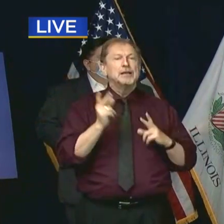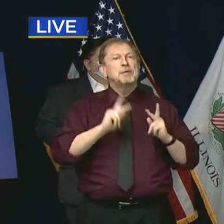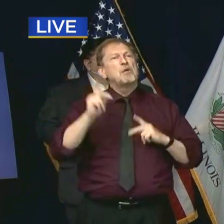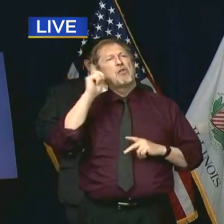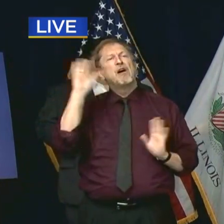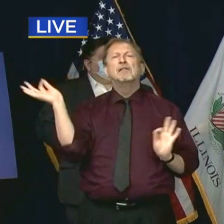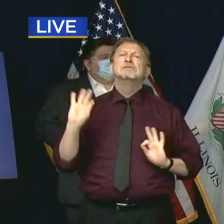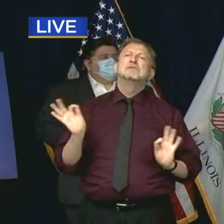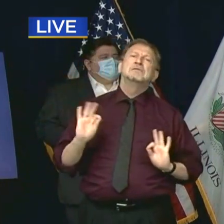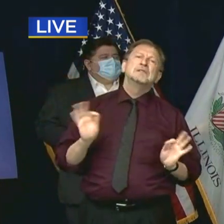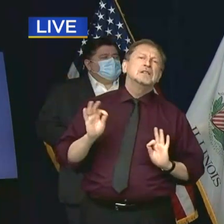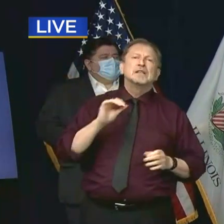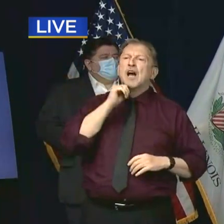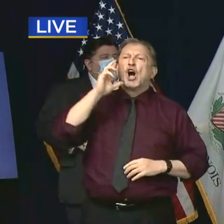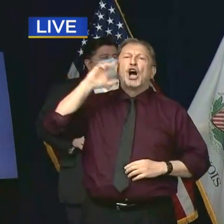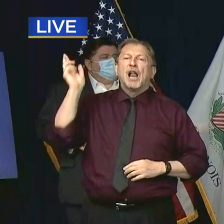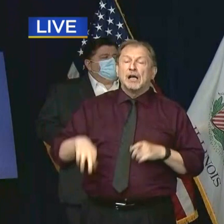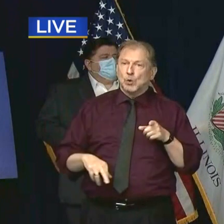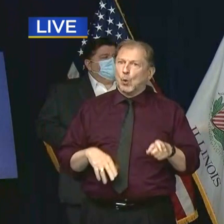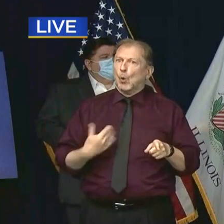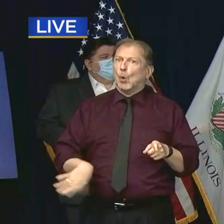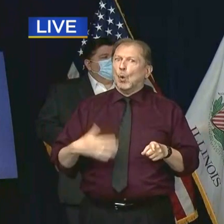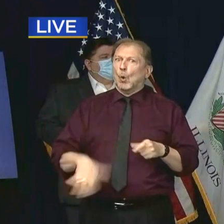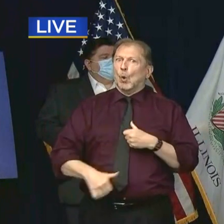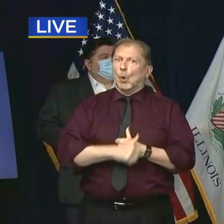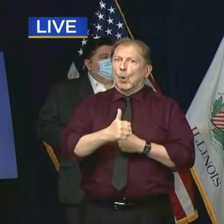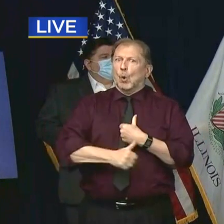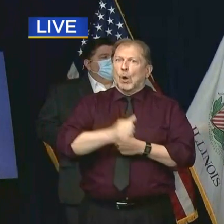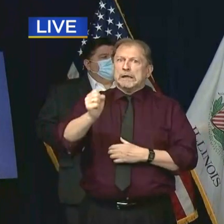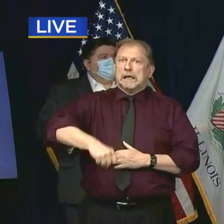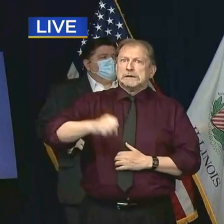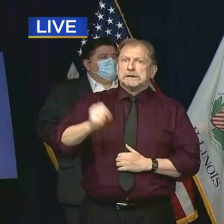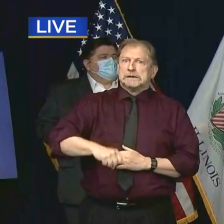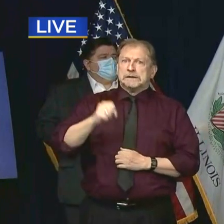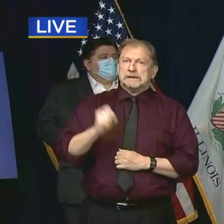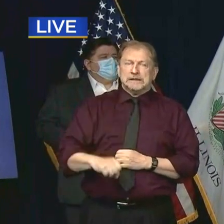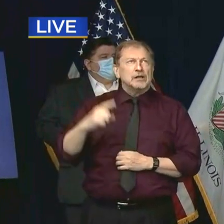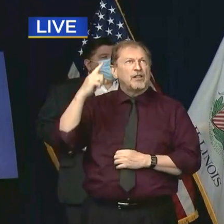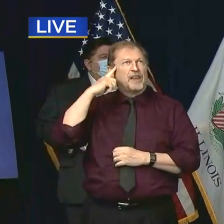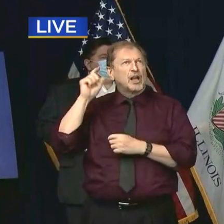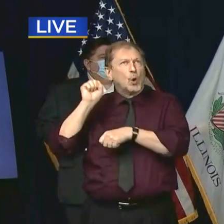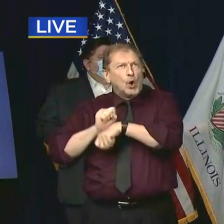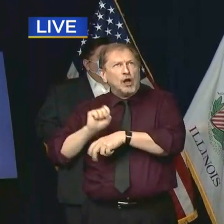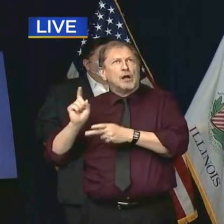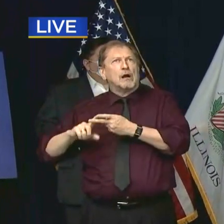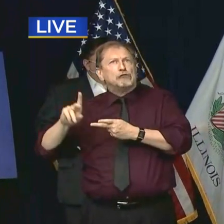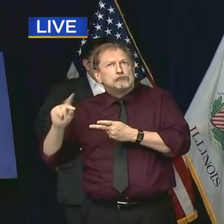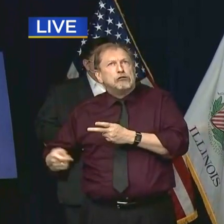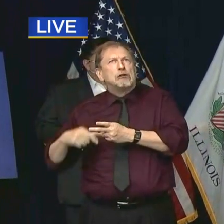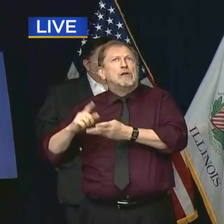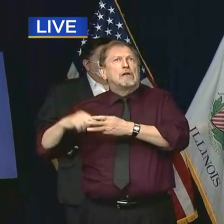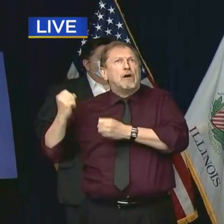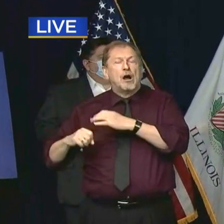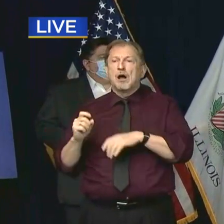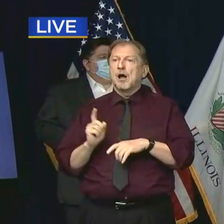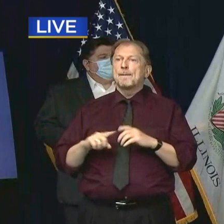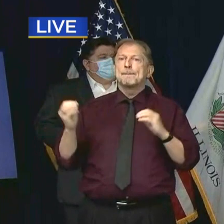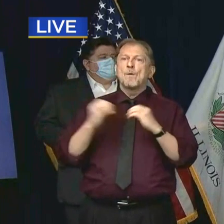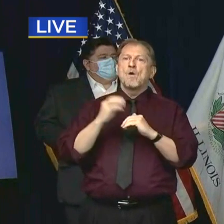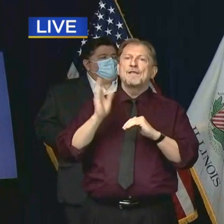destruction of this enemy, despite the very visible fact that more than 2,500